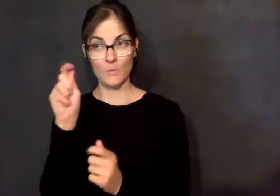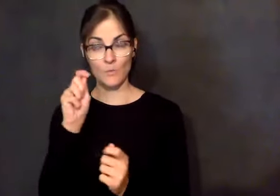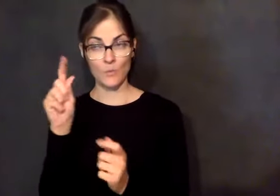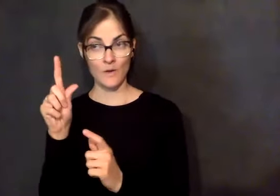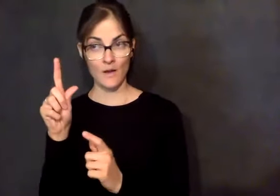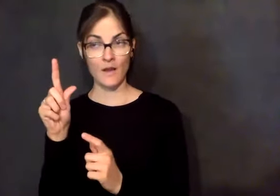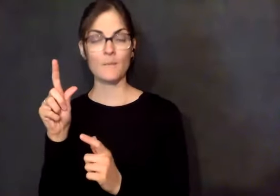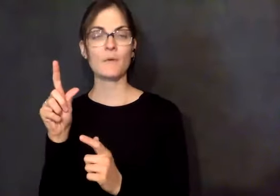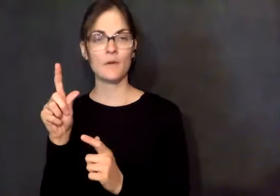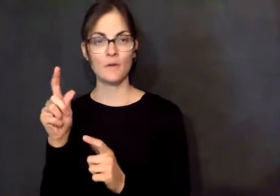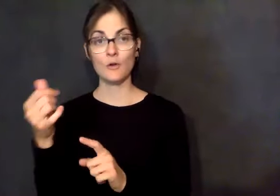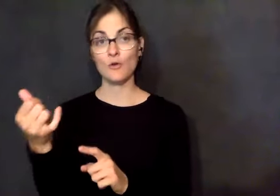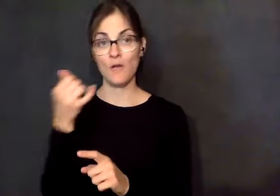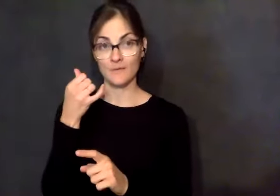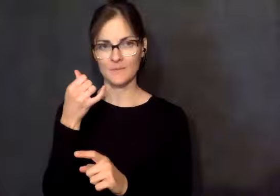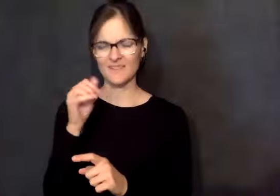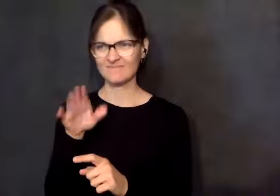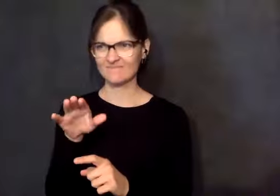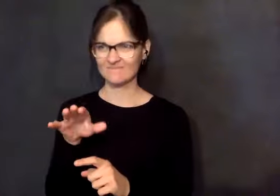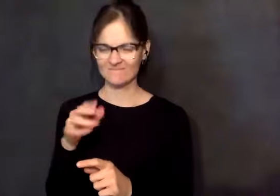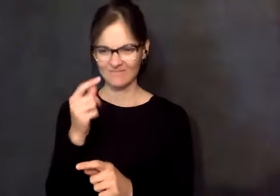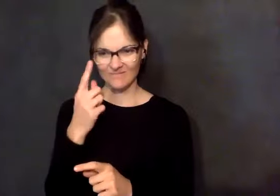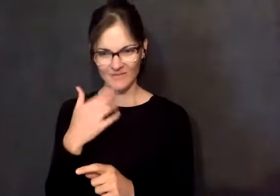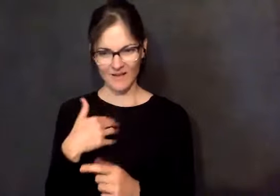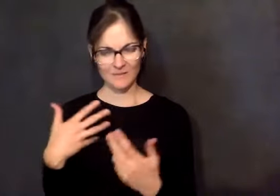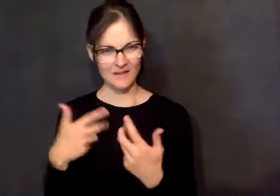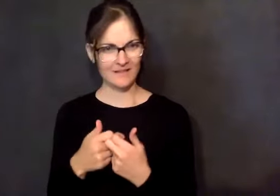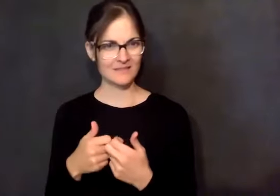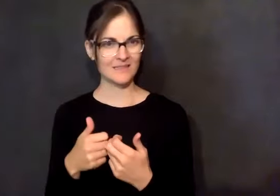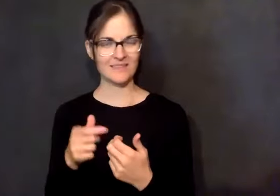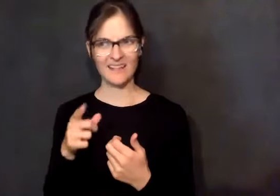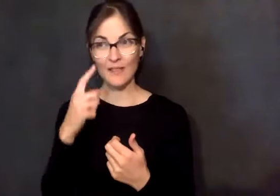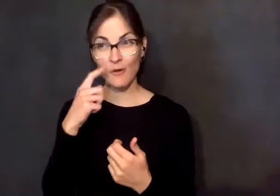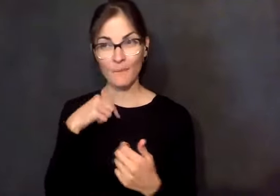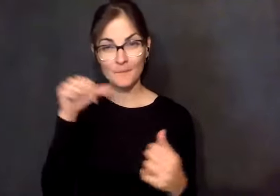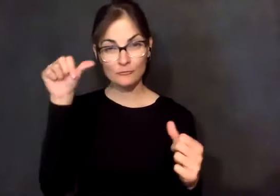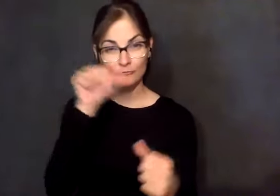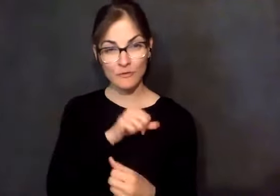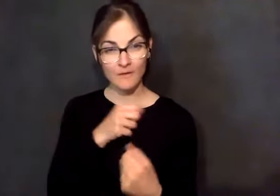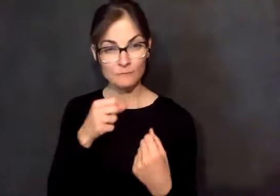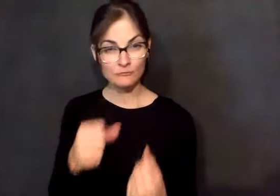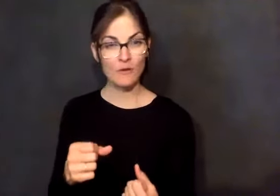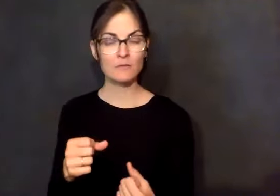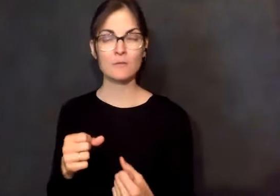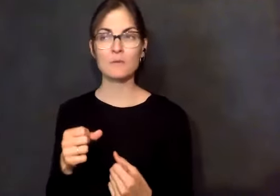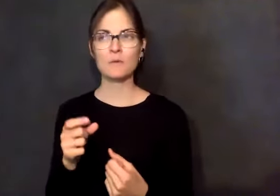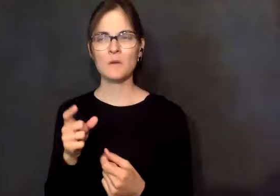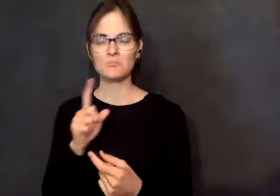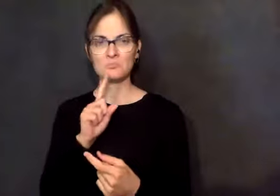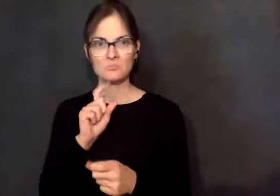He they found out that I have a brain tumor. Test, test, test. He said, yeah, I've got a year or two, and that's it. So it was a whole new